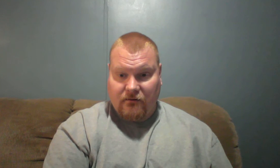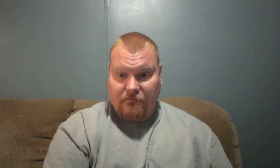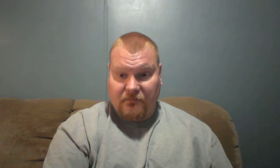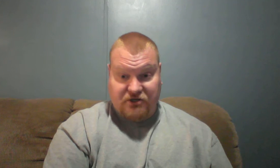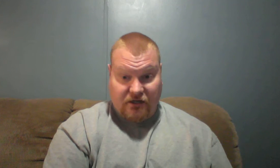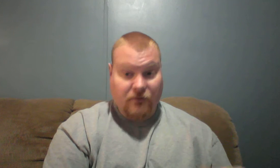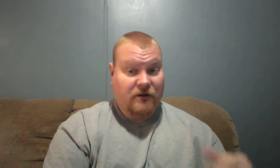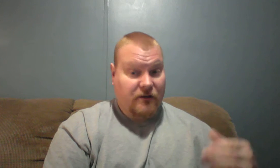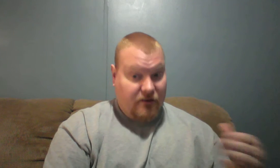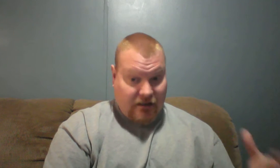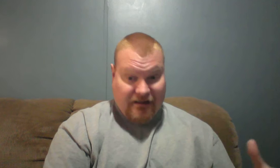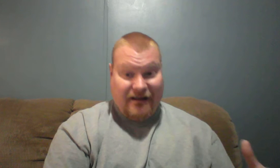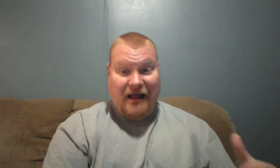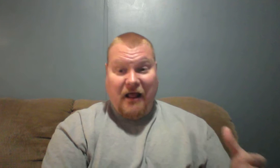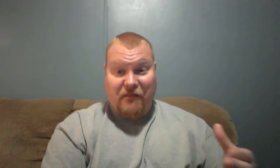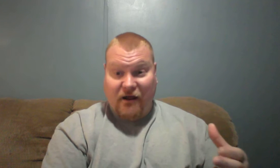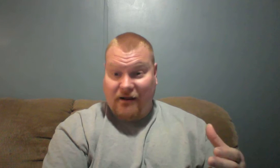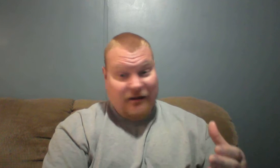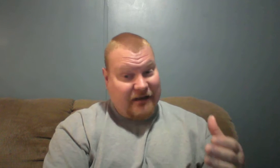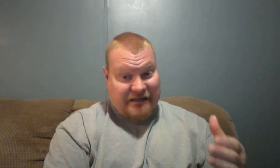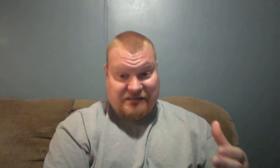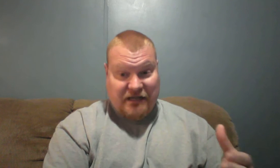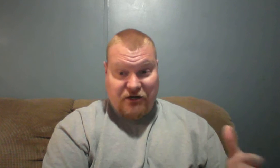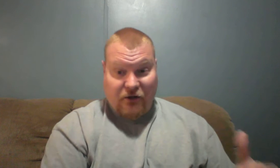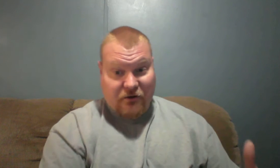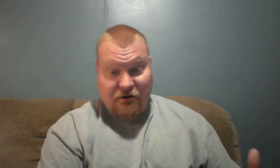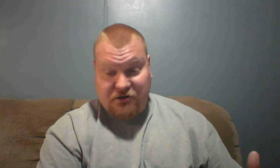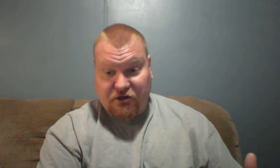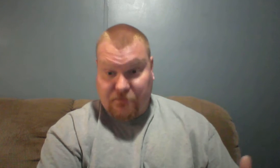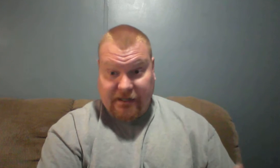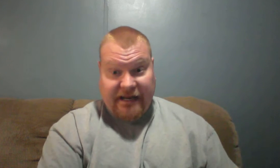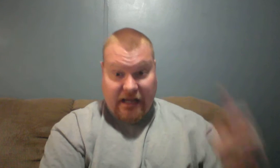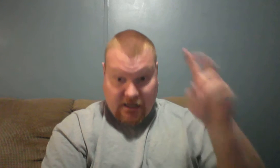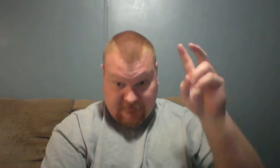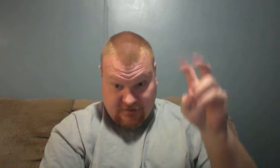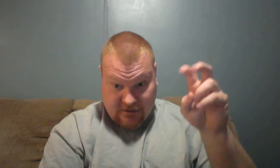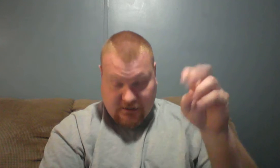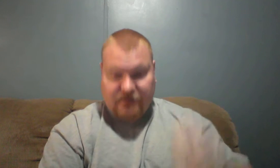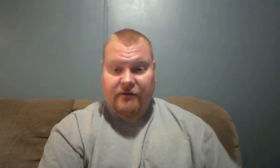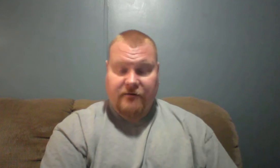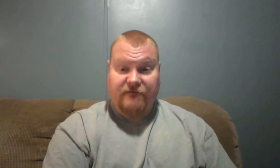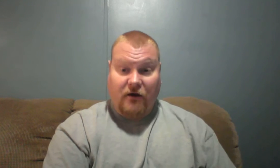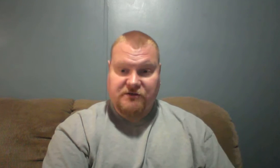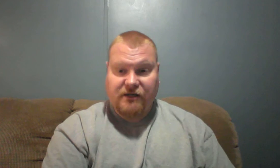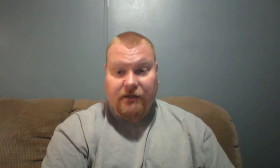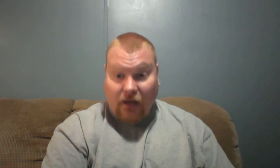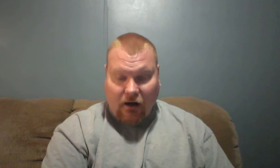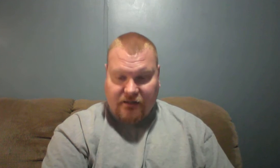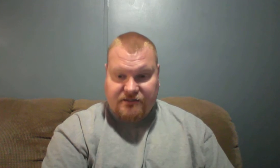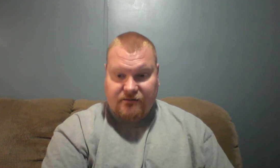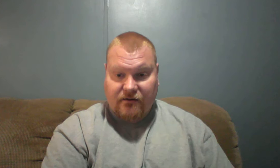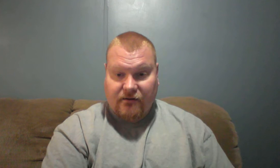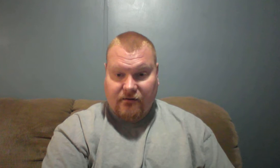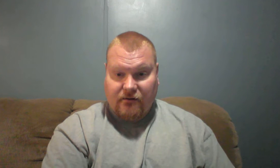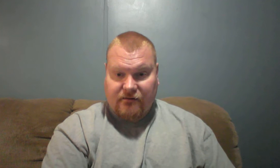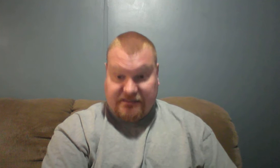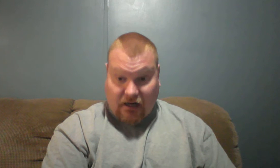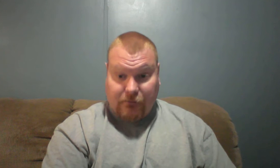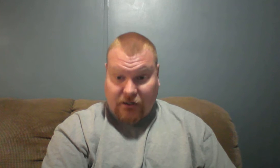But, you know, as I said, you know, there's plenty of false gods that's operating